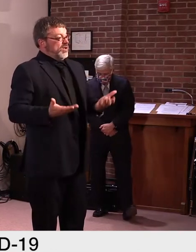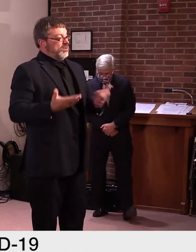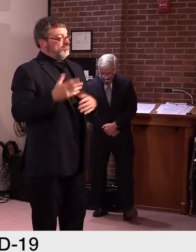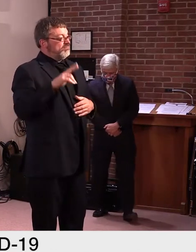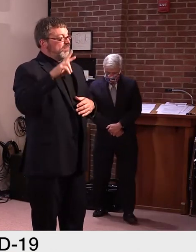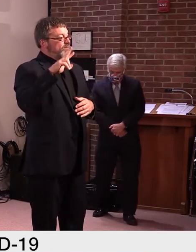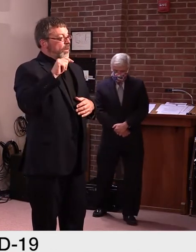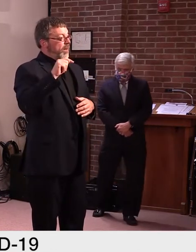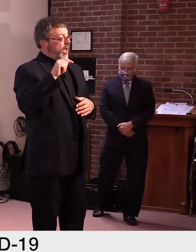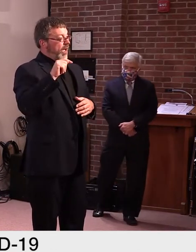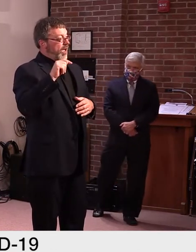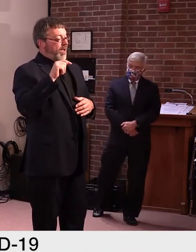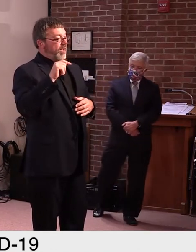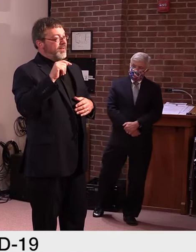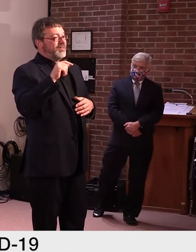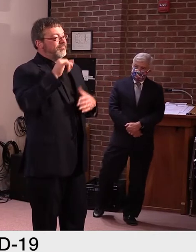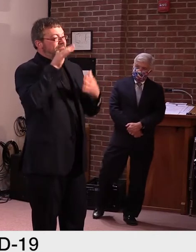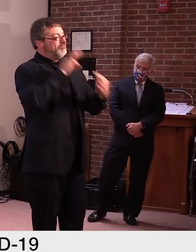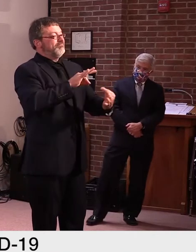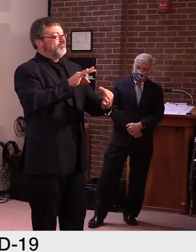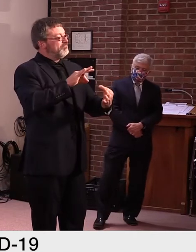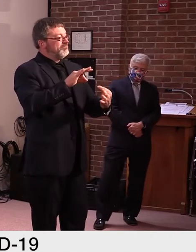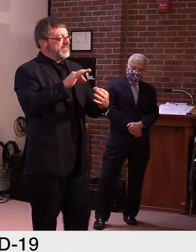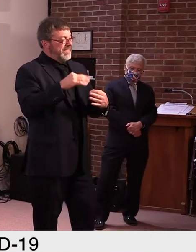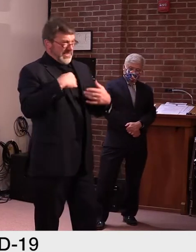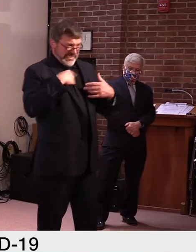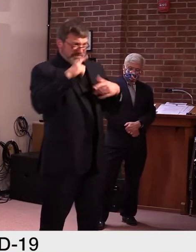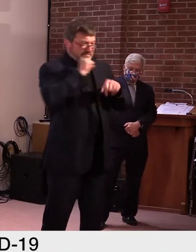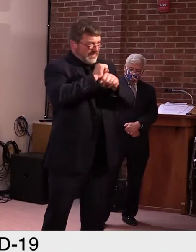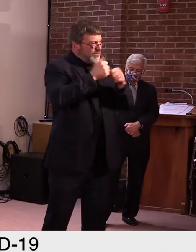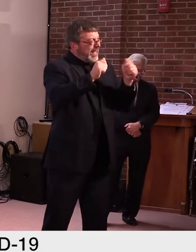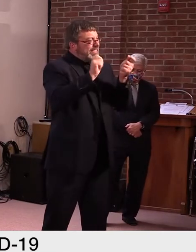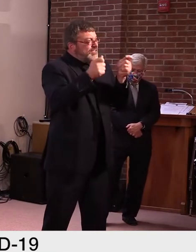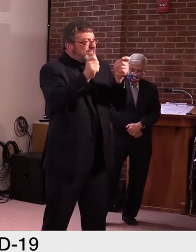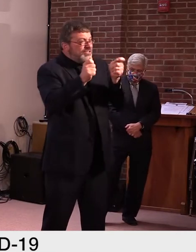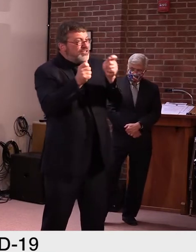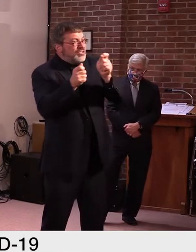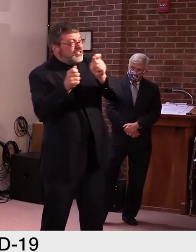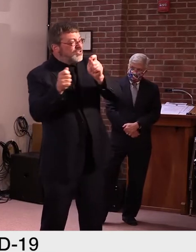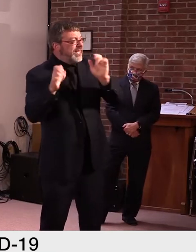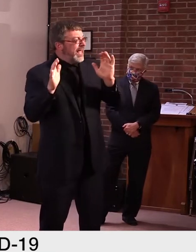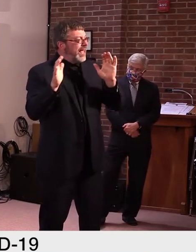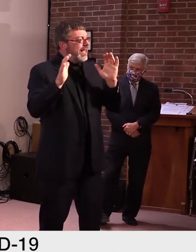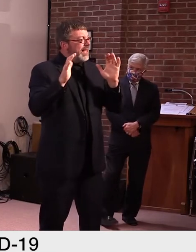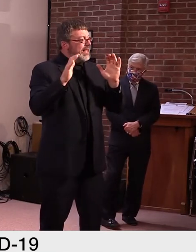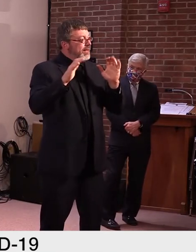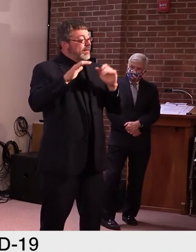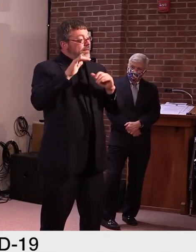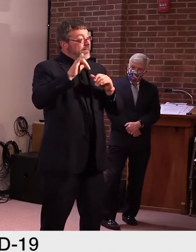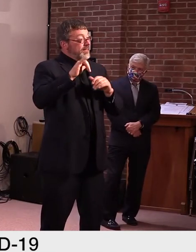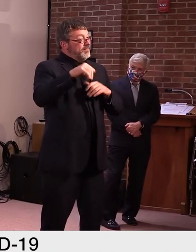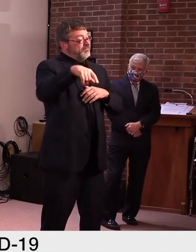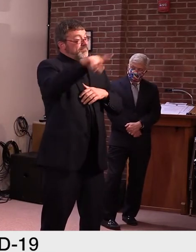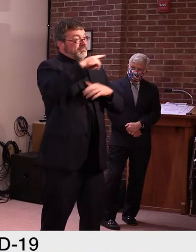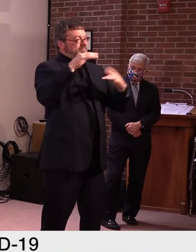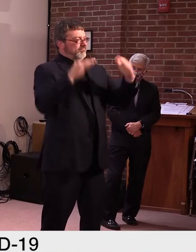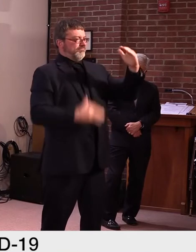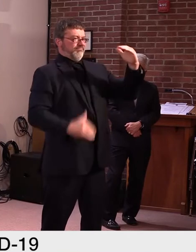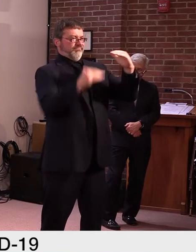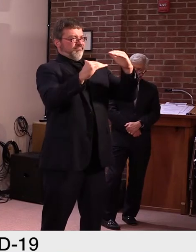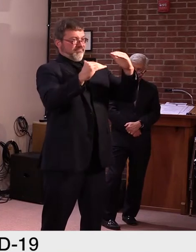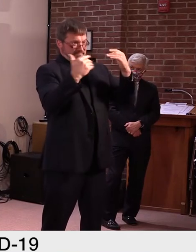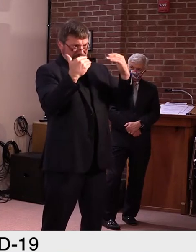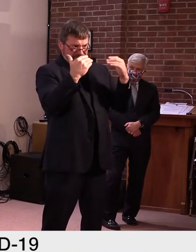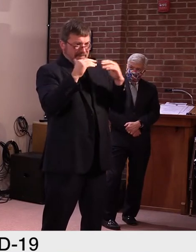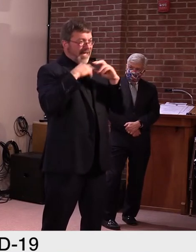together our racial equity panel. Um, we, uh, have, uh, have listened, uh, to many